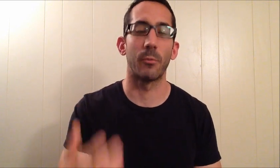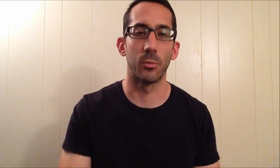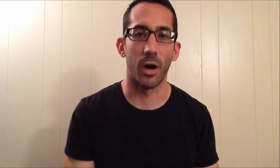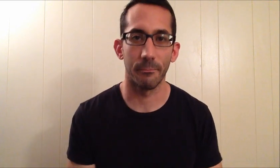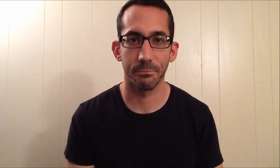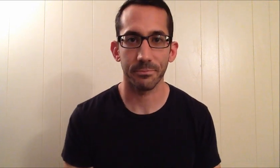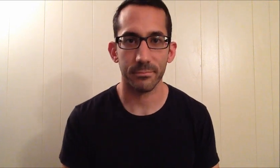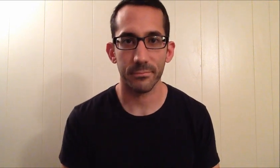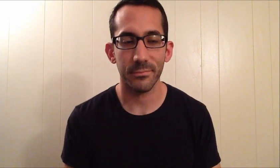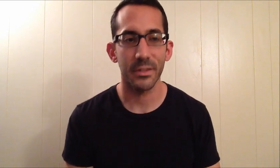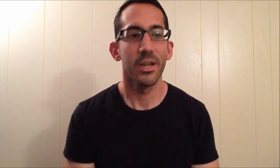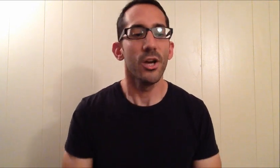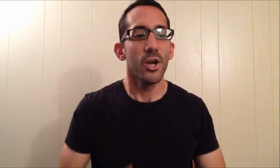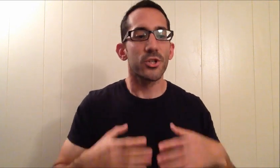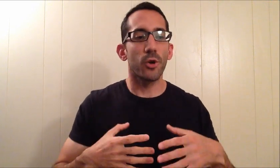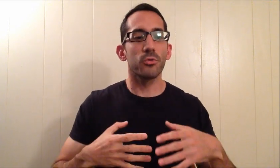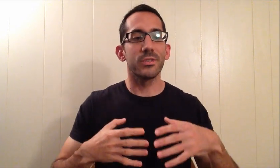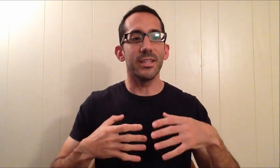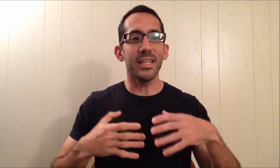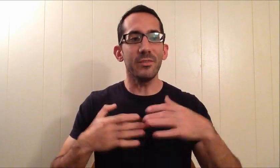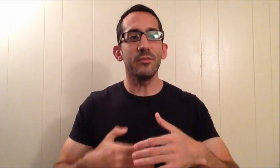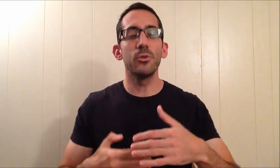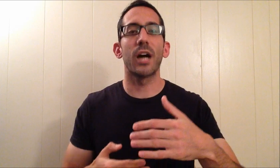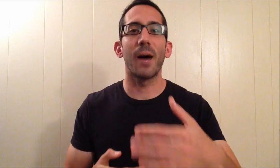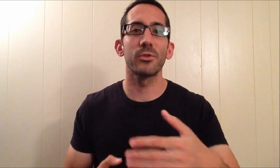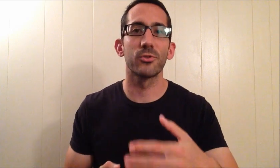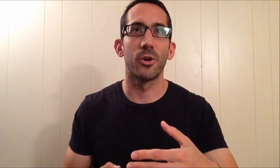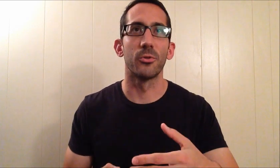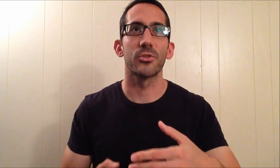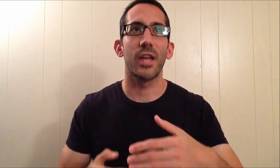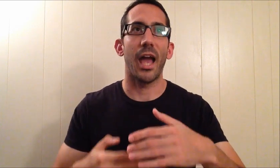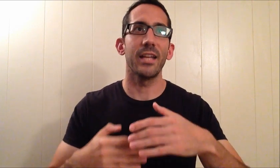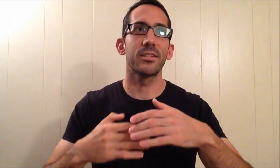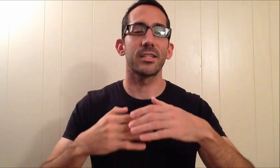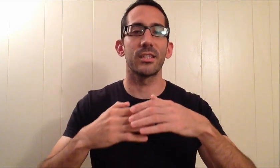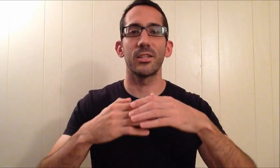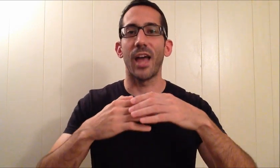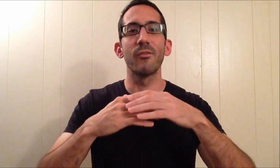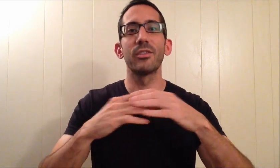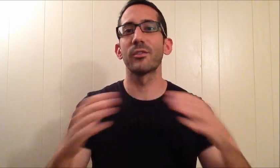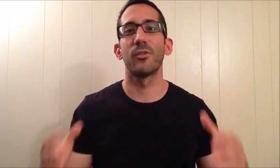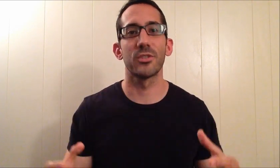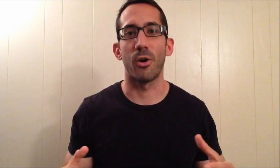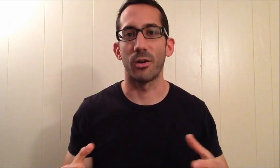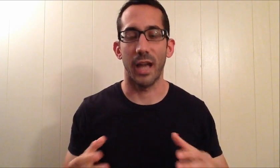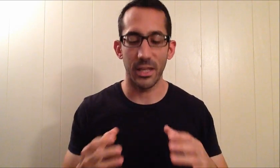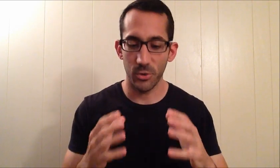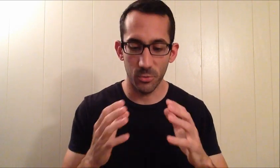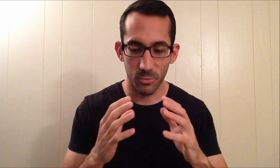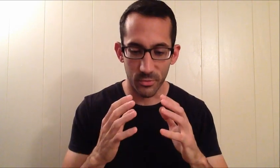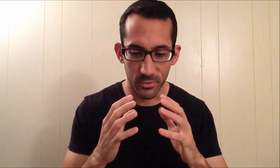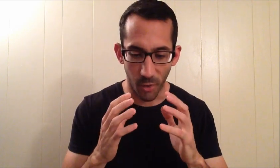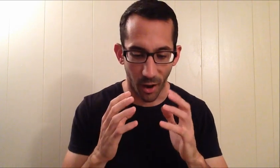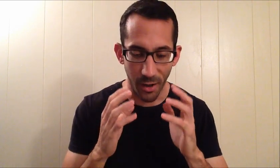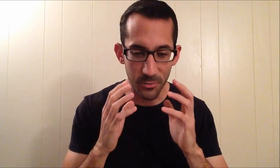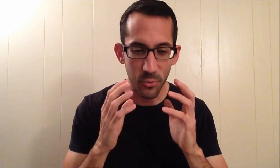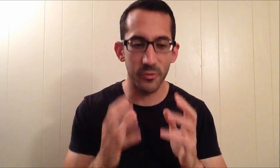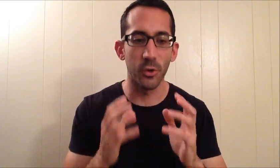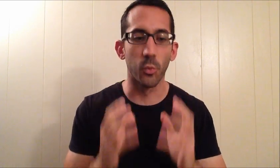that we want. So even if you accomplish your goals and everything falls apart and you feel